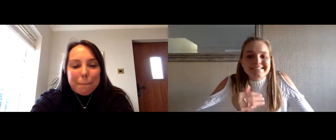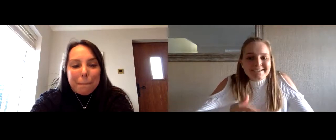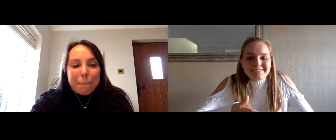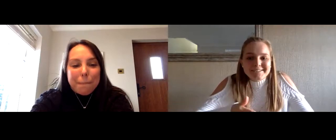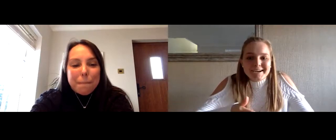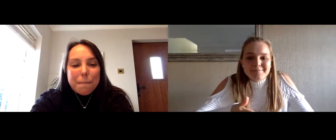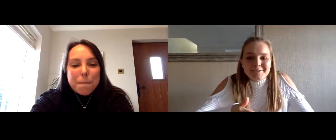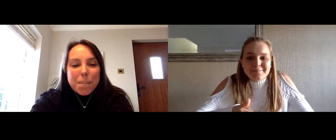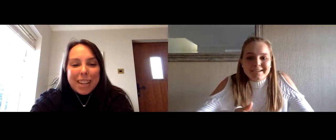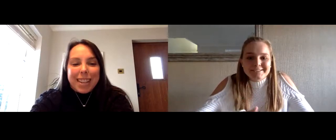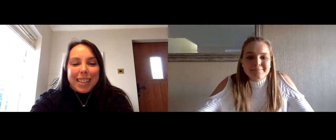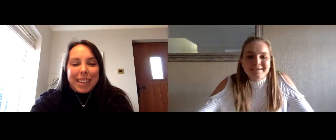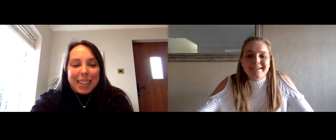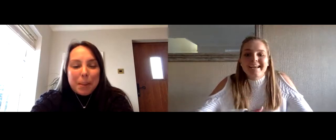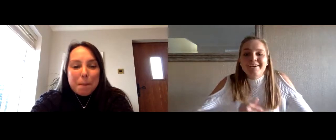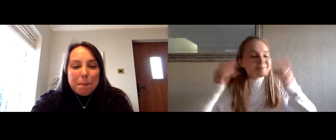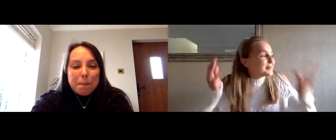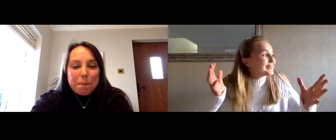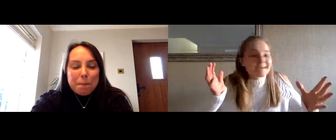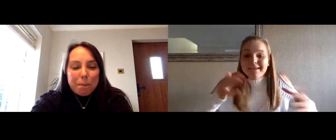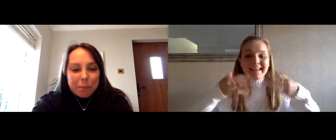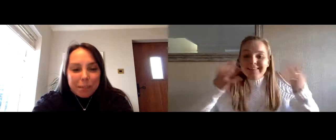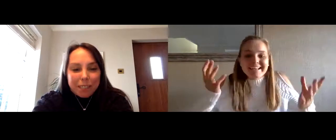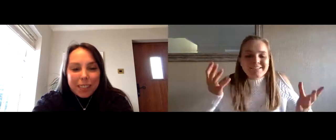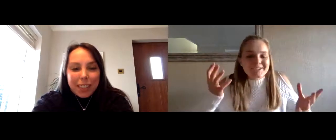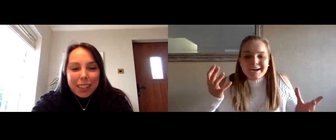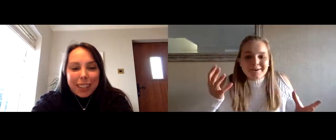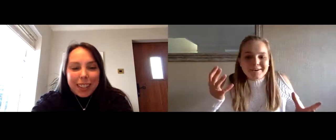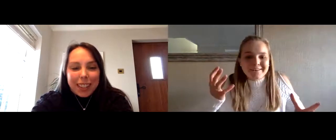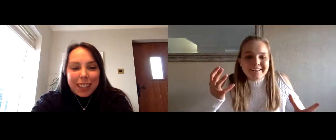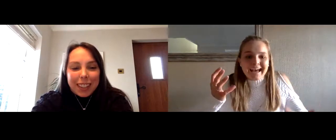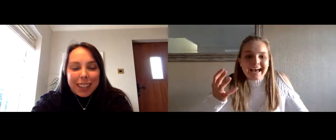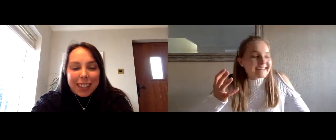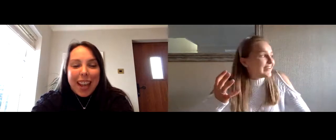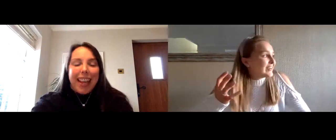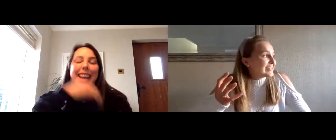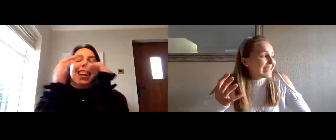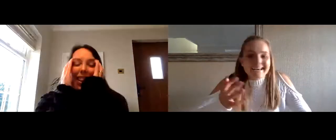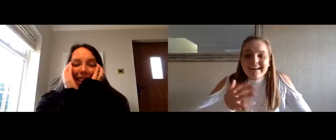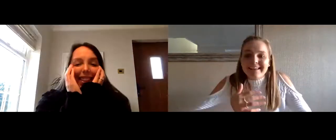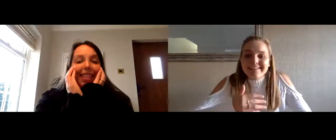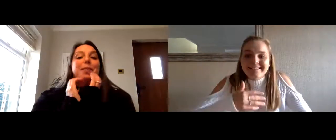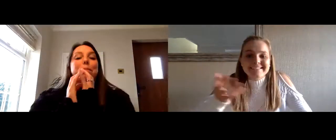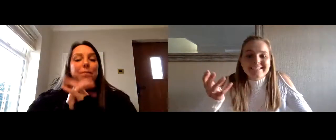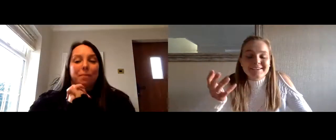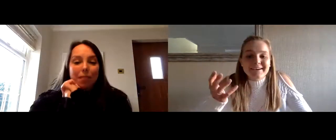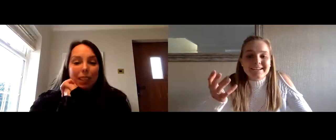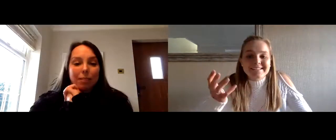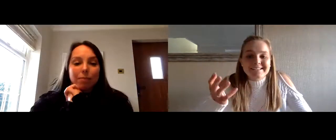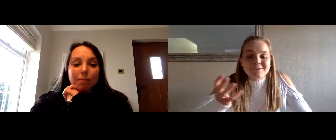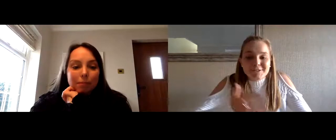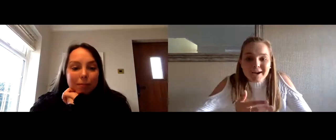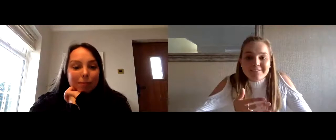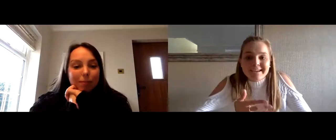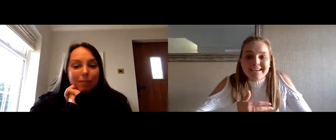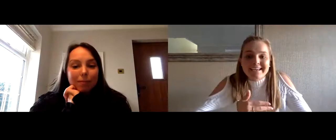champion seven-time european champion commonwealth champion the list can go on and honestly i think the success that you've had